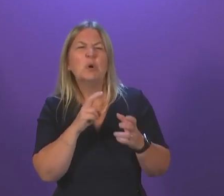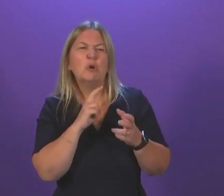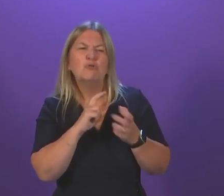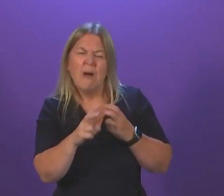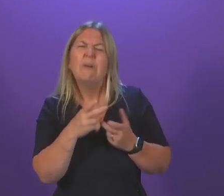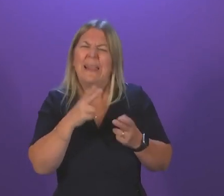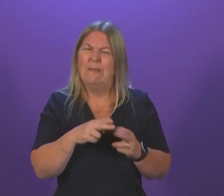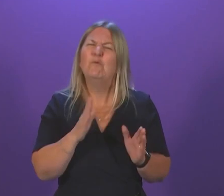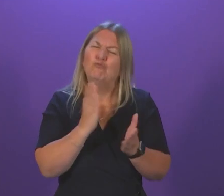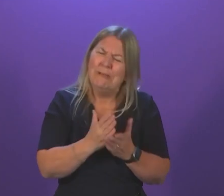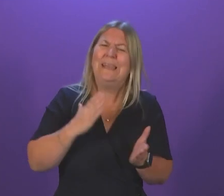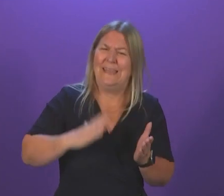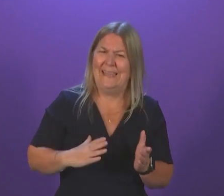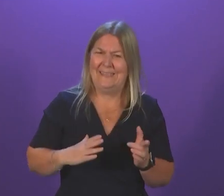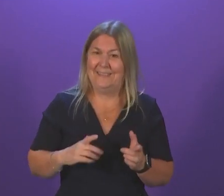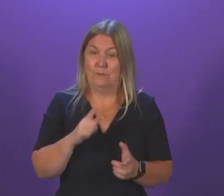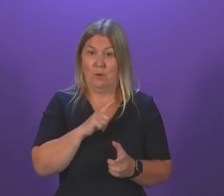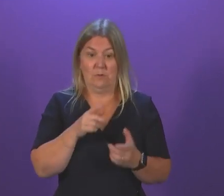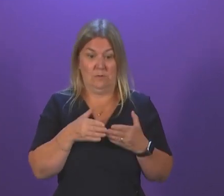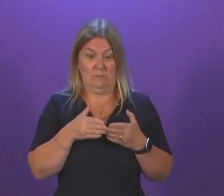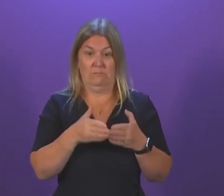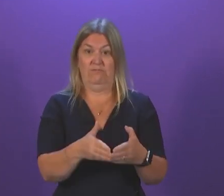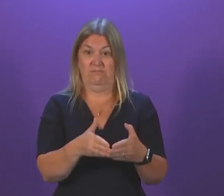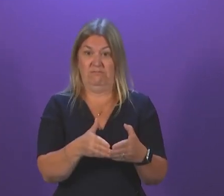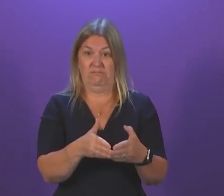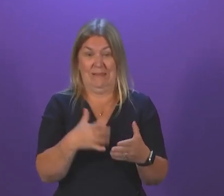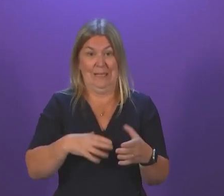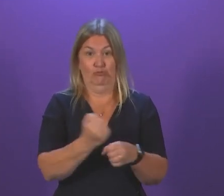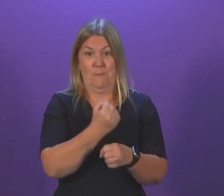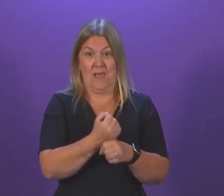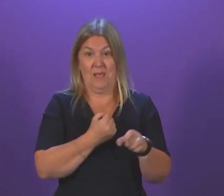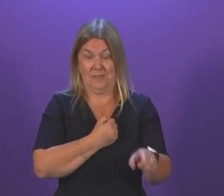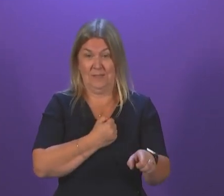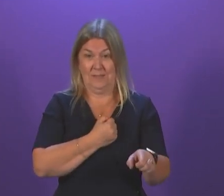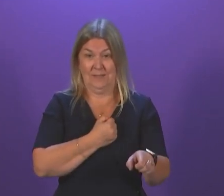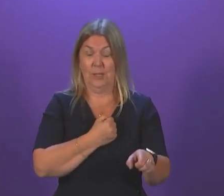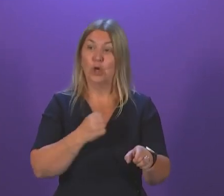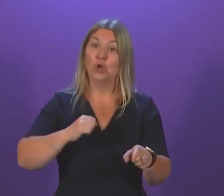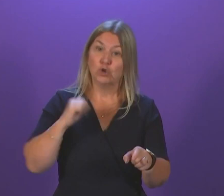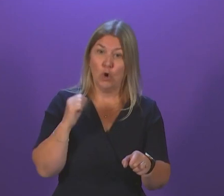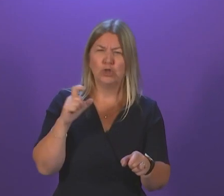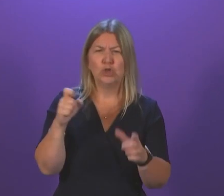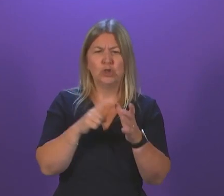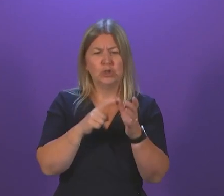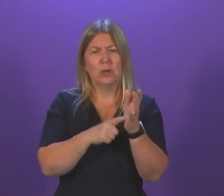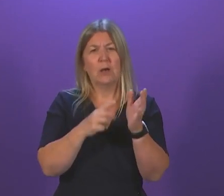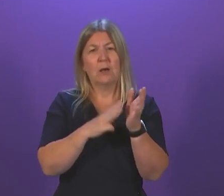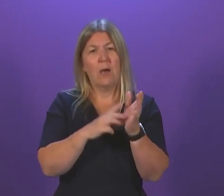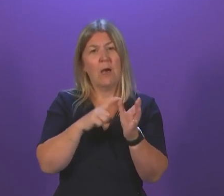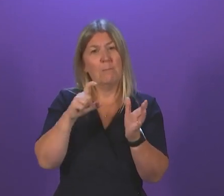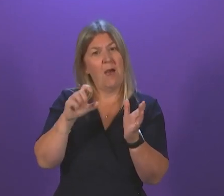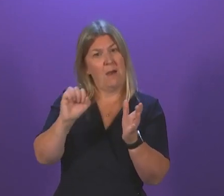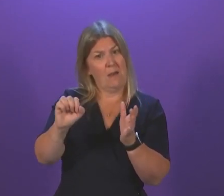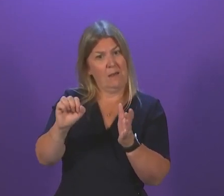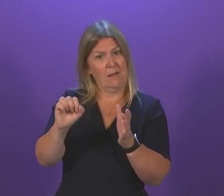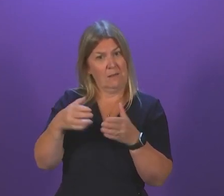dock undergoing repairs. Scotland's ancient Kalmak fleet urgently needs to be replaced. So it should have been welcome news that a contract to build